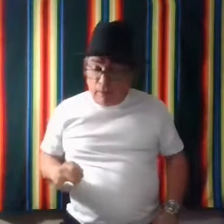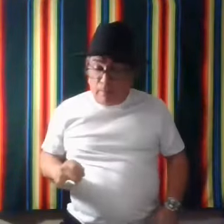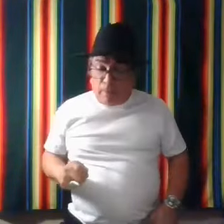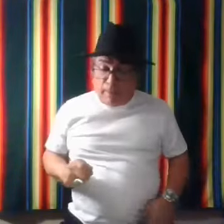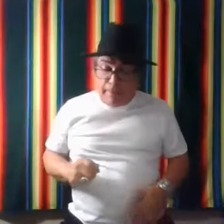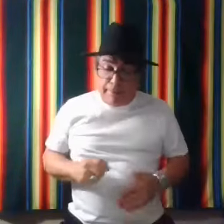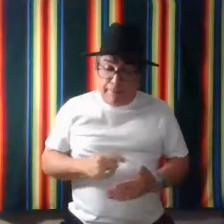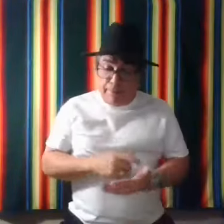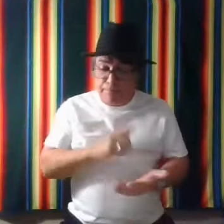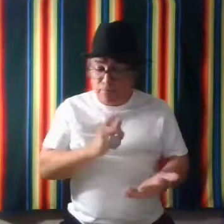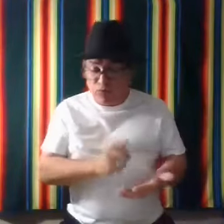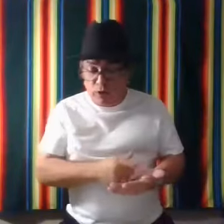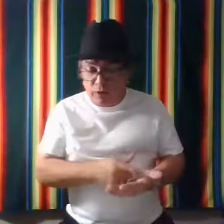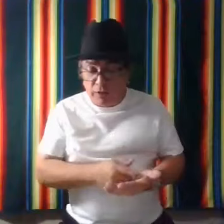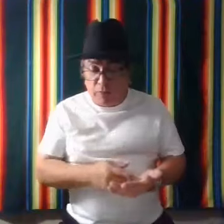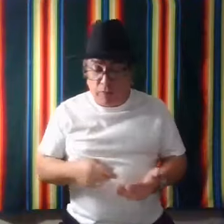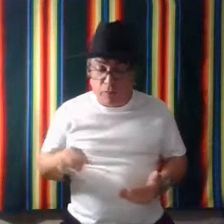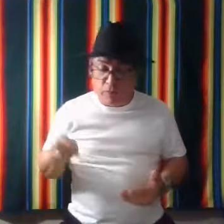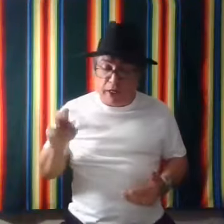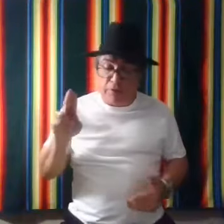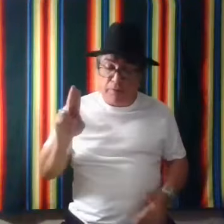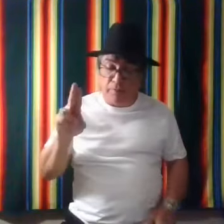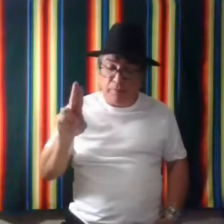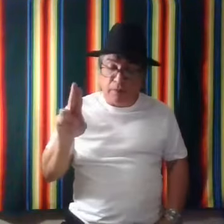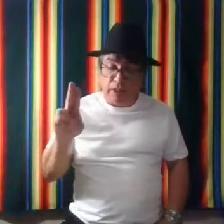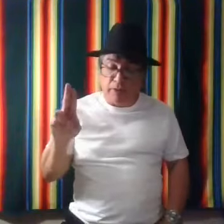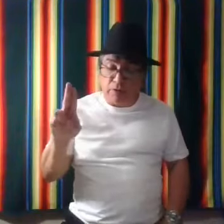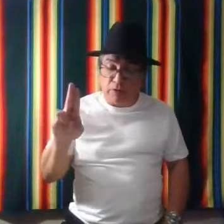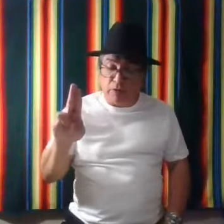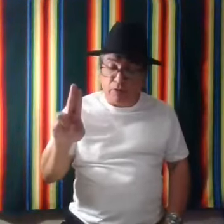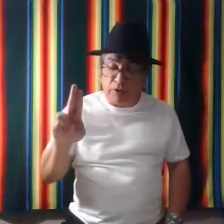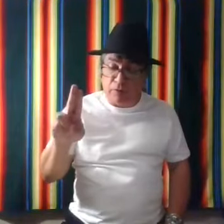Um, let's see. Friends. Again, it's two fingers.